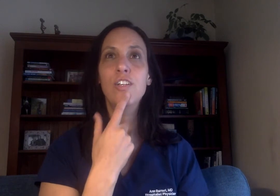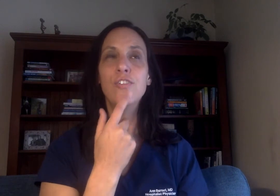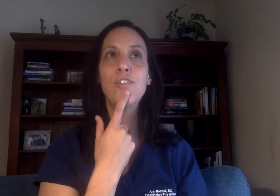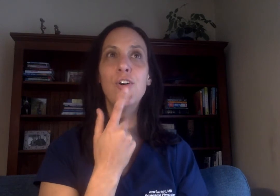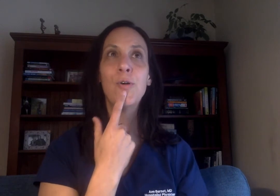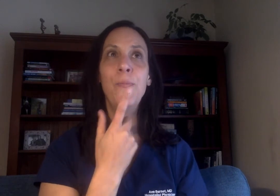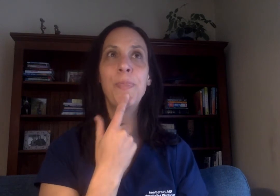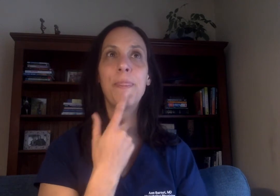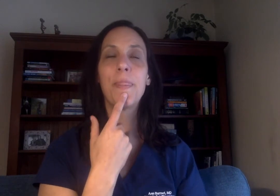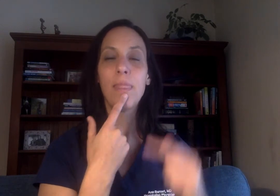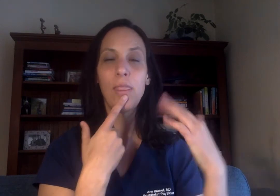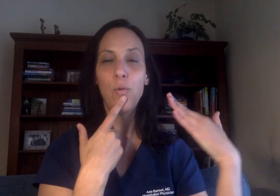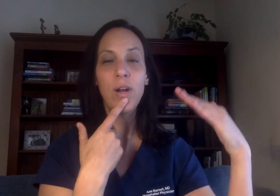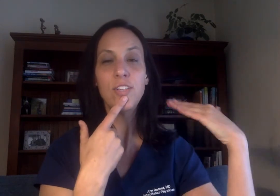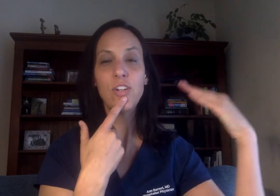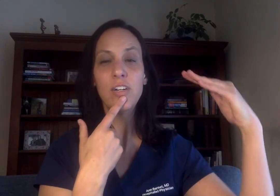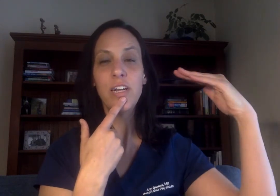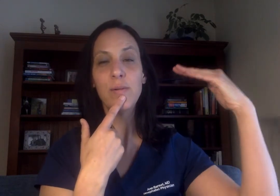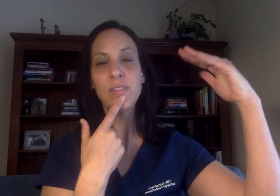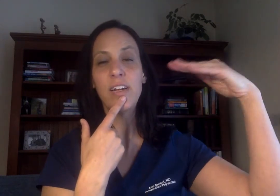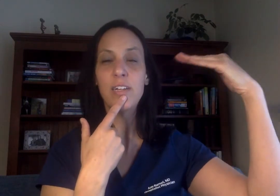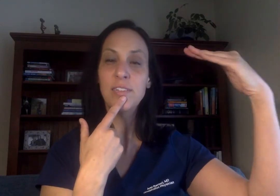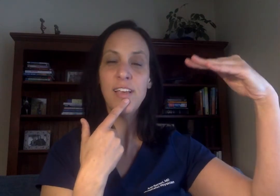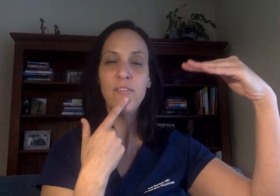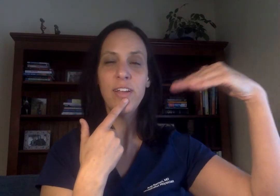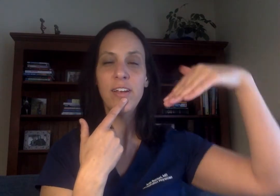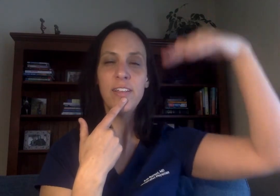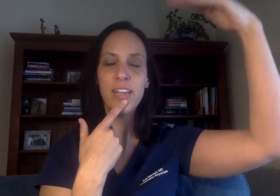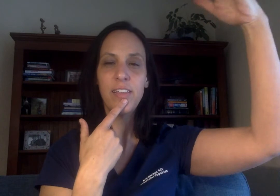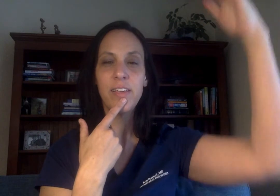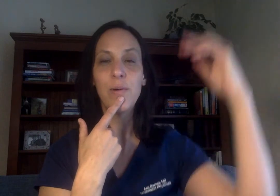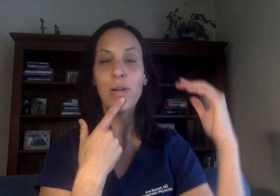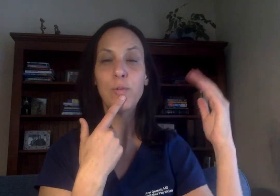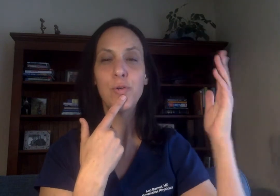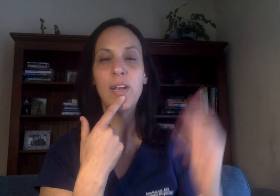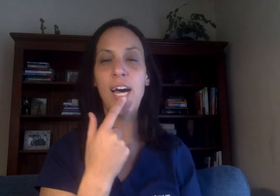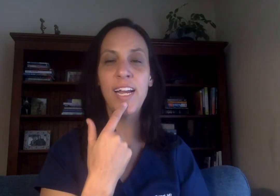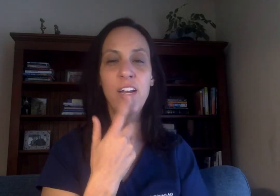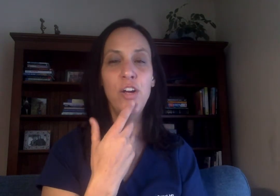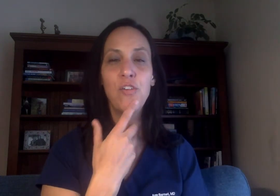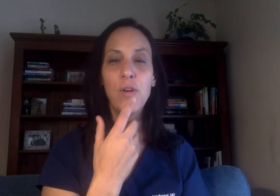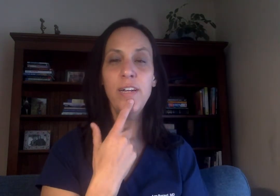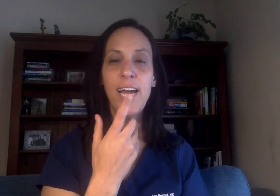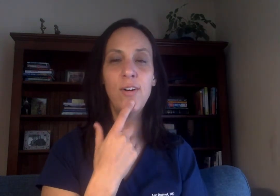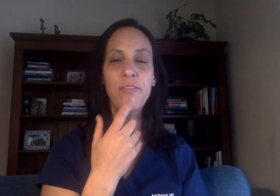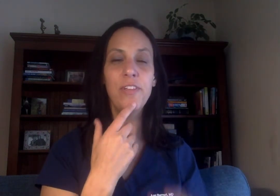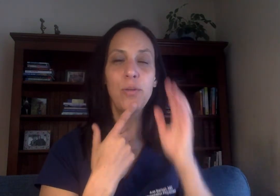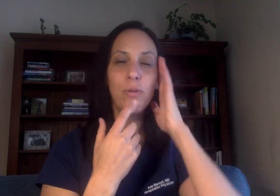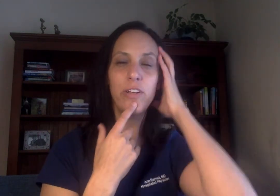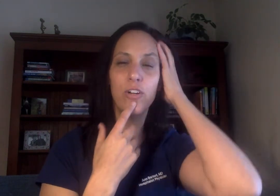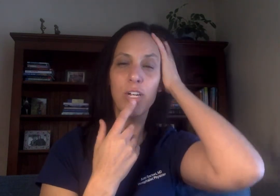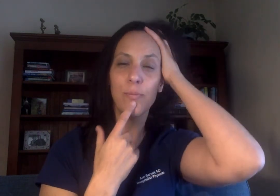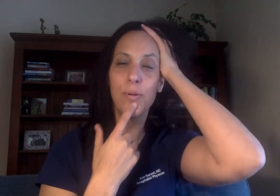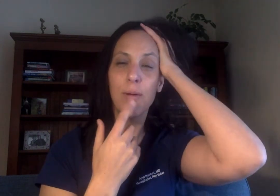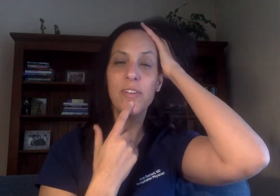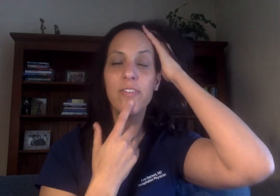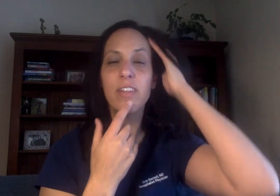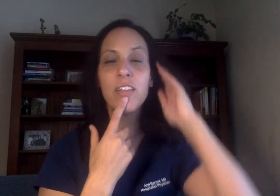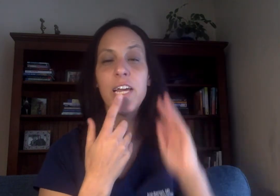So when I started I was at a 7 then I think I went up to a 9. Right now I'm feeling pretty good. I'm probably feeling like